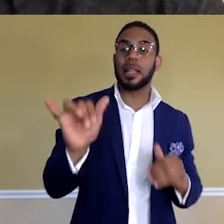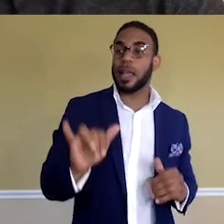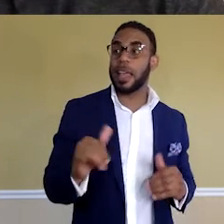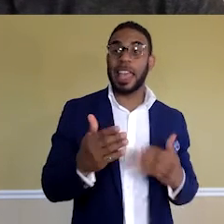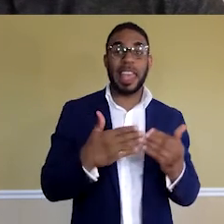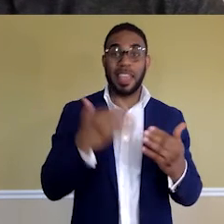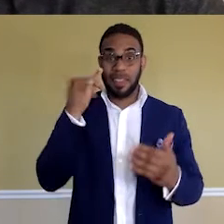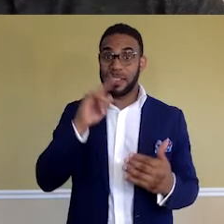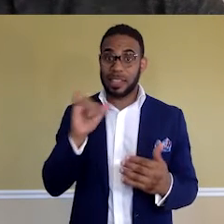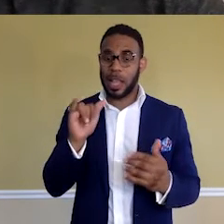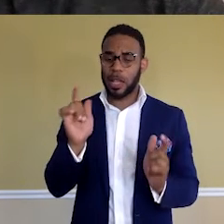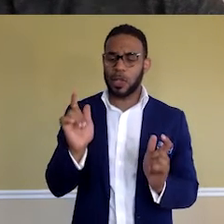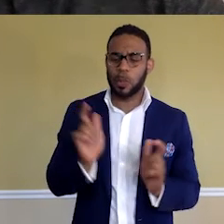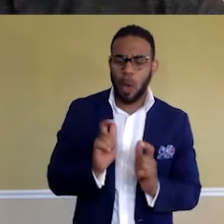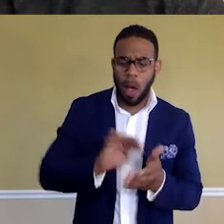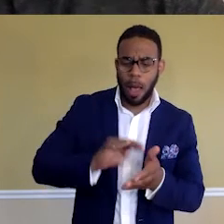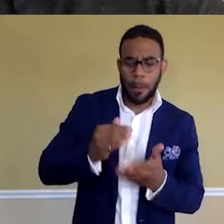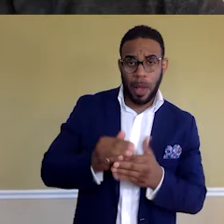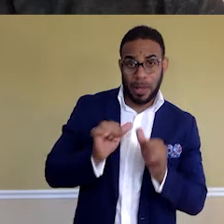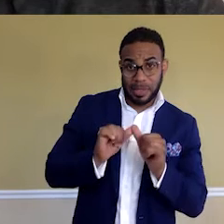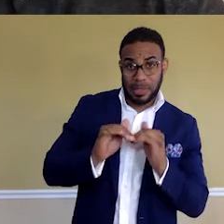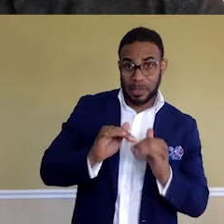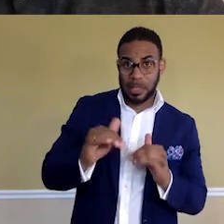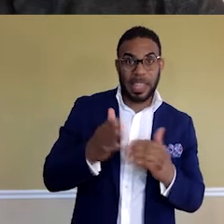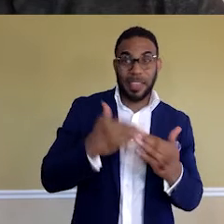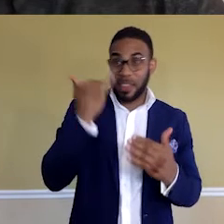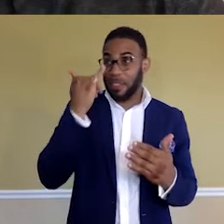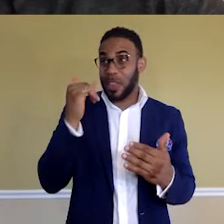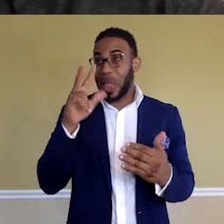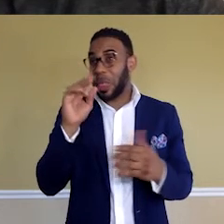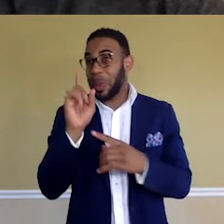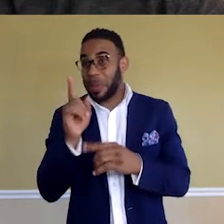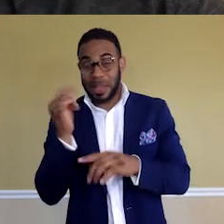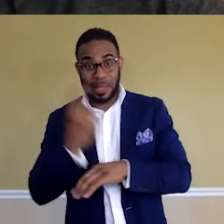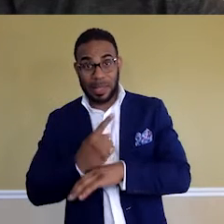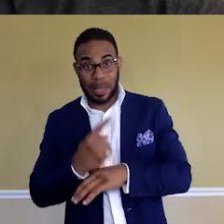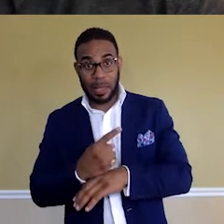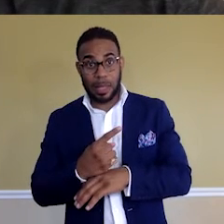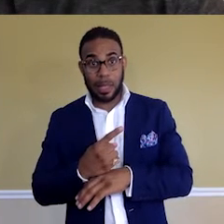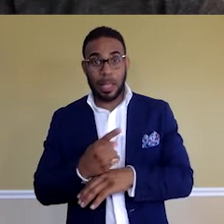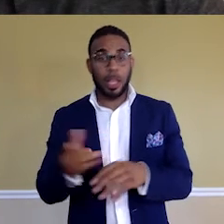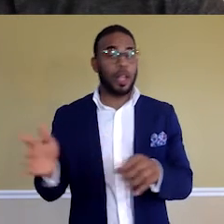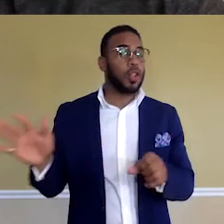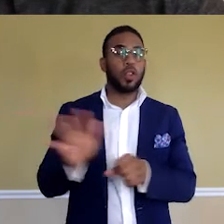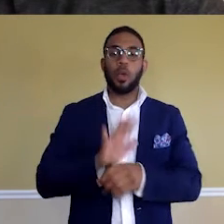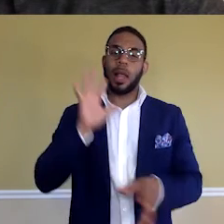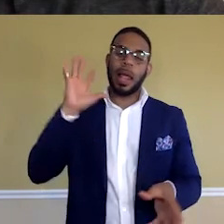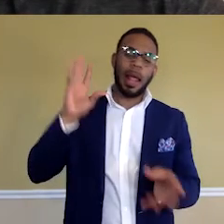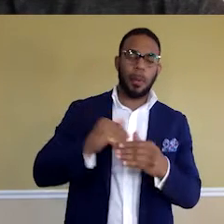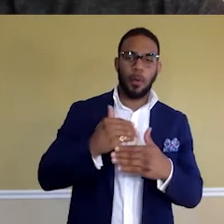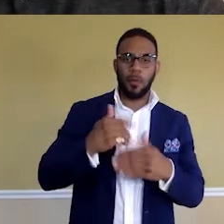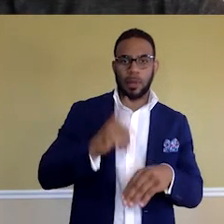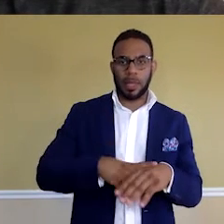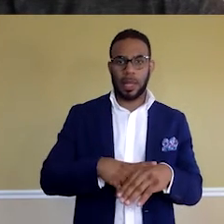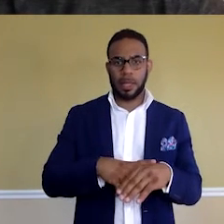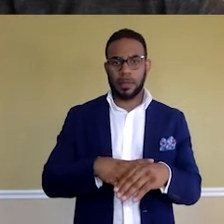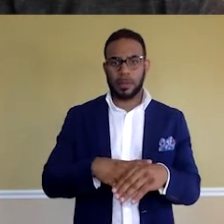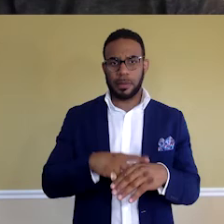if it's like a small amount of consistency, even if it's 30 minutes a day, it totally adds up over time. You build like the habit through the